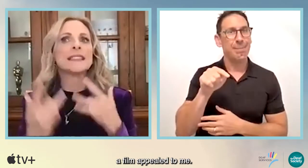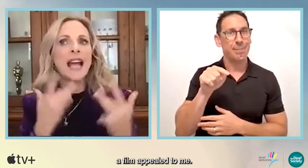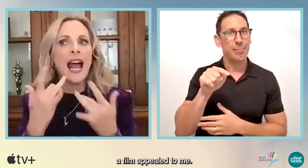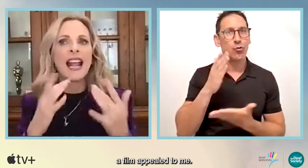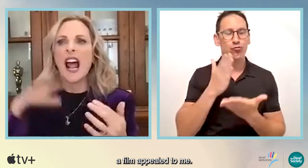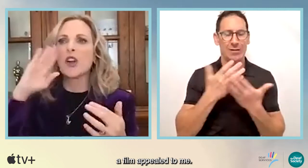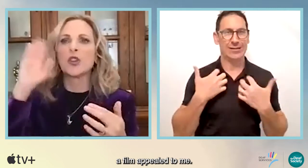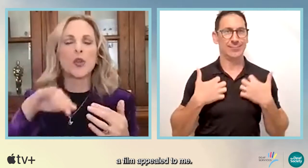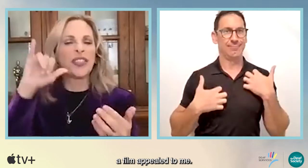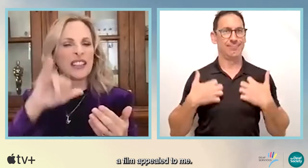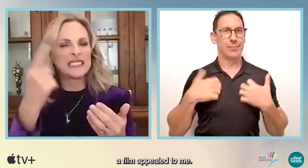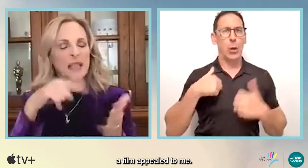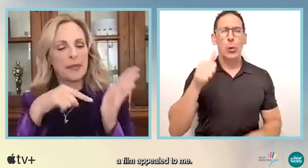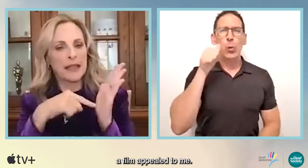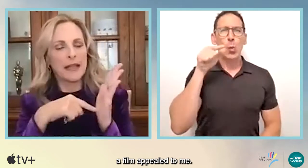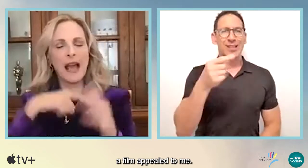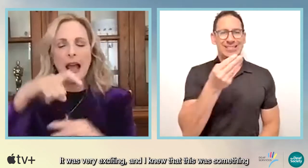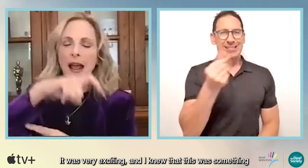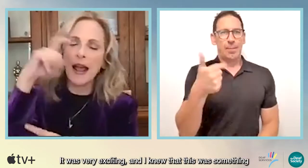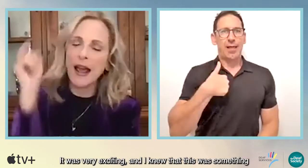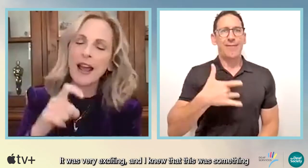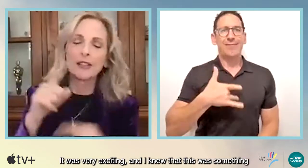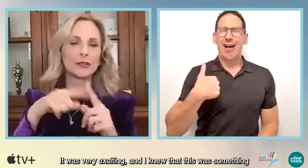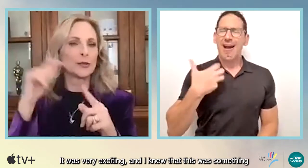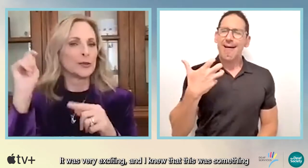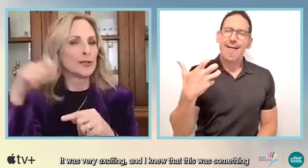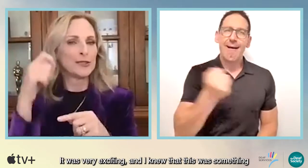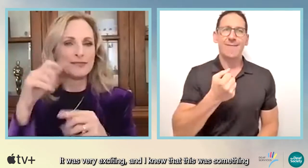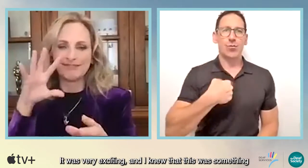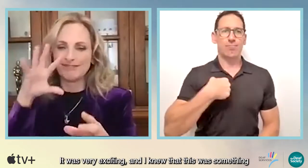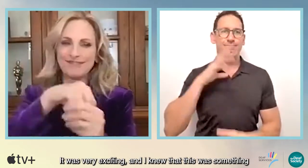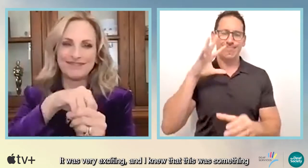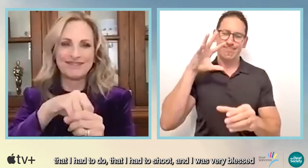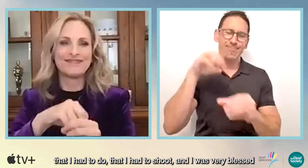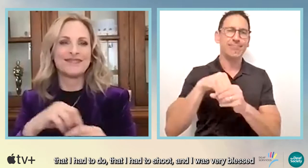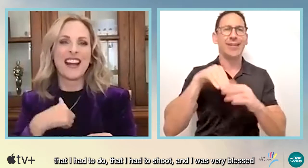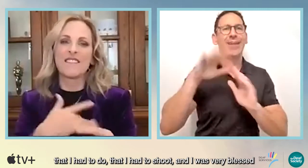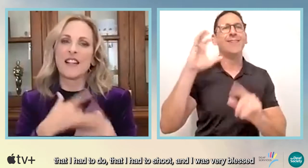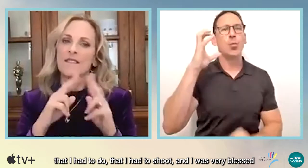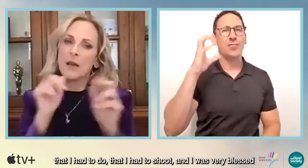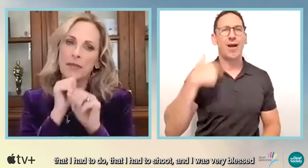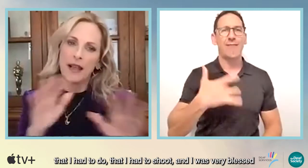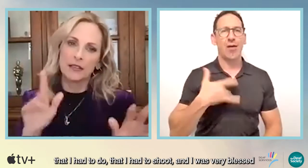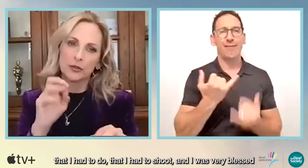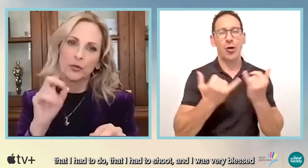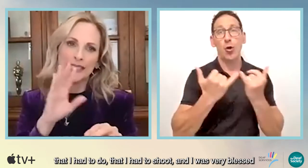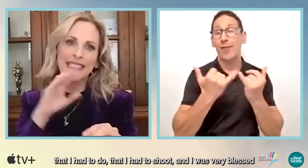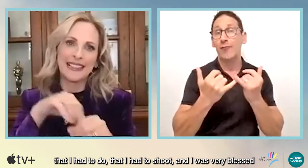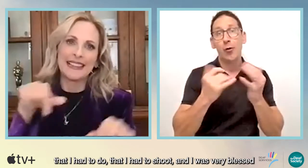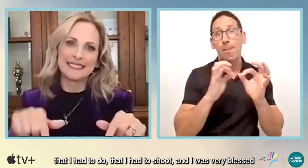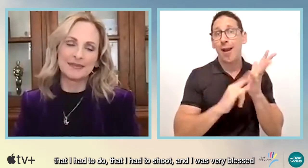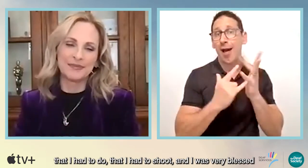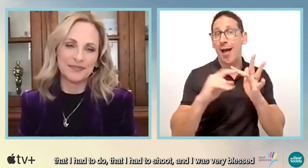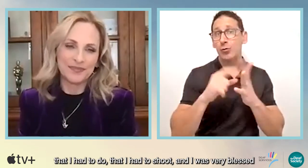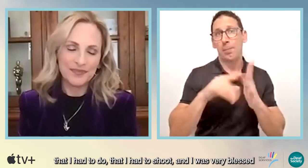appealed to me, it was very exciting. And I knew that this was something that I had to do, that I had to shoot. And I was very